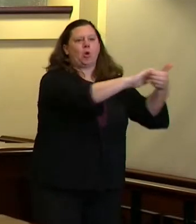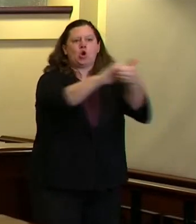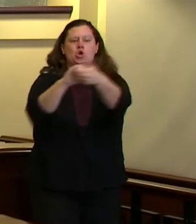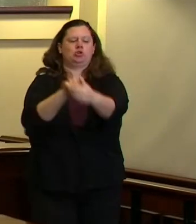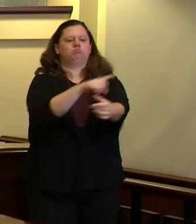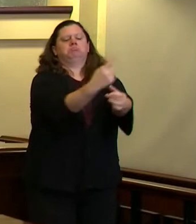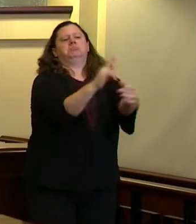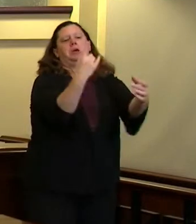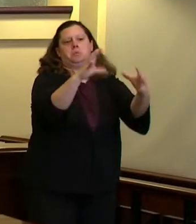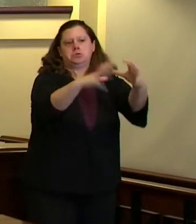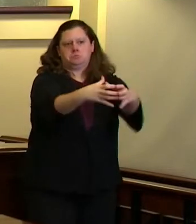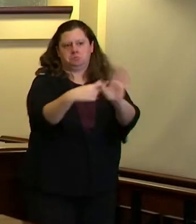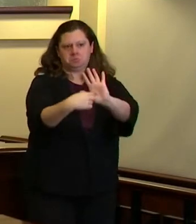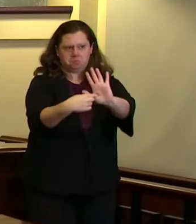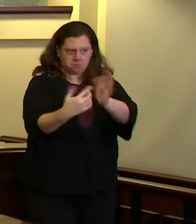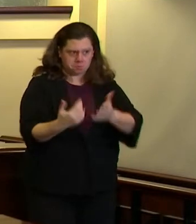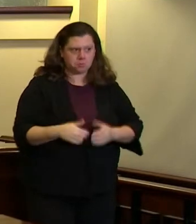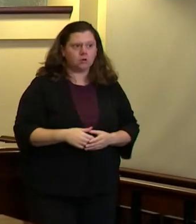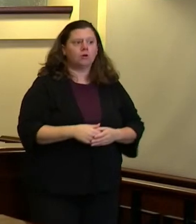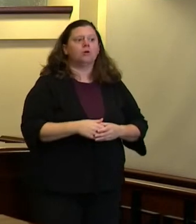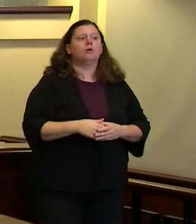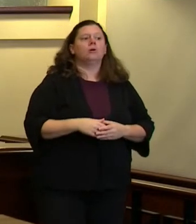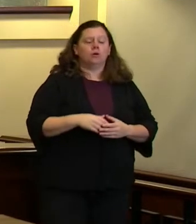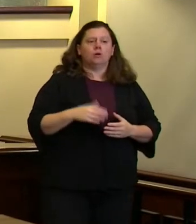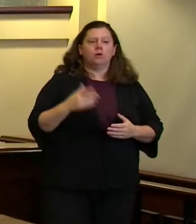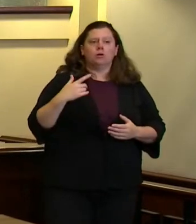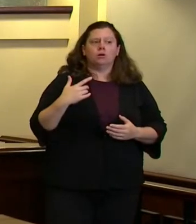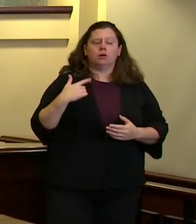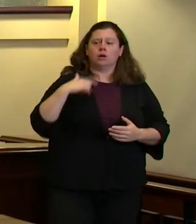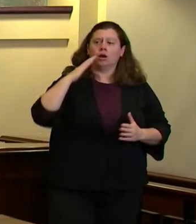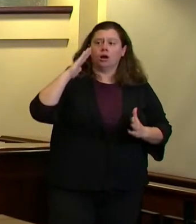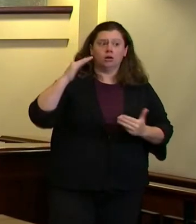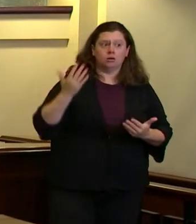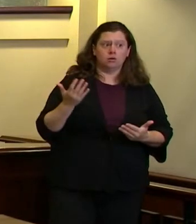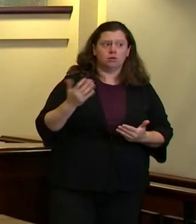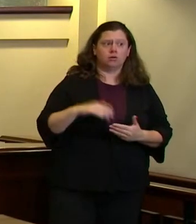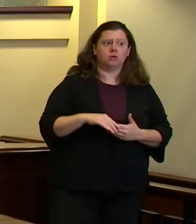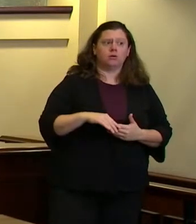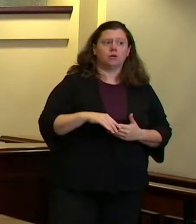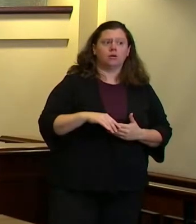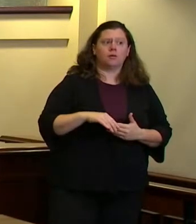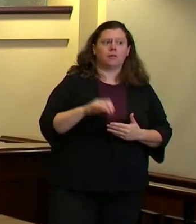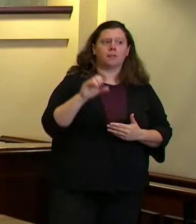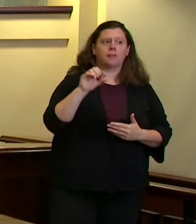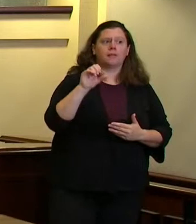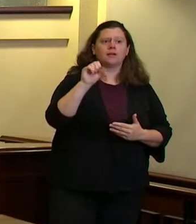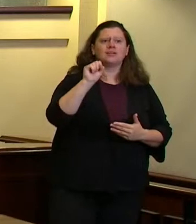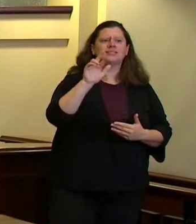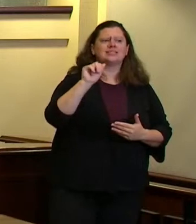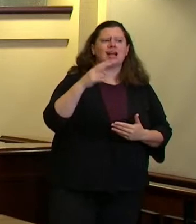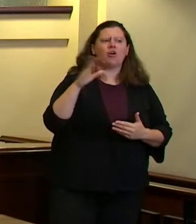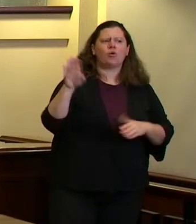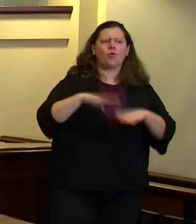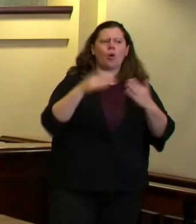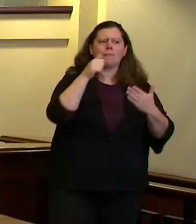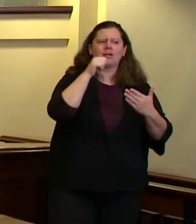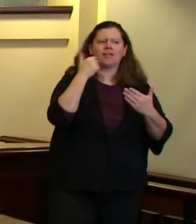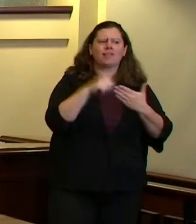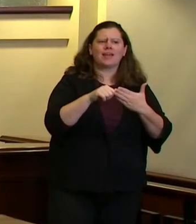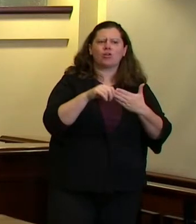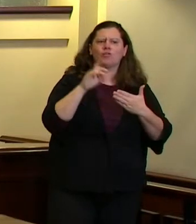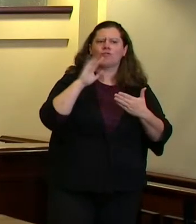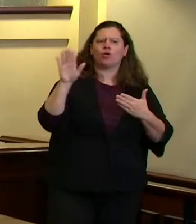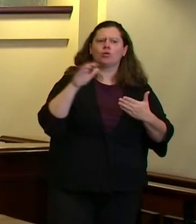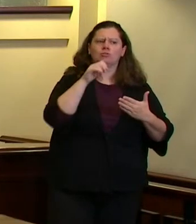address Sarah in her own open letter in regards to uh police you know criminalizing homelessness